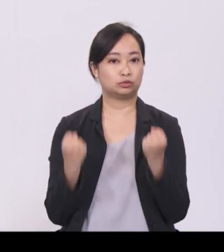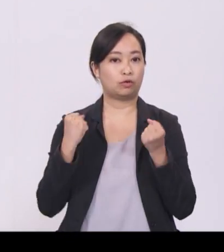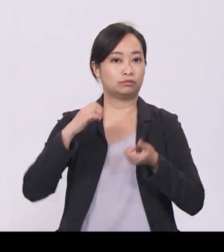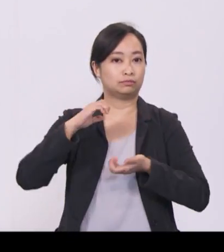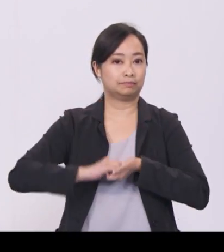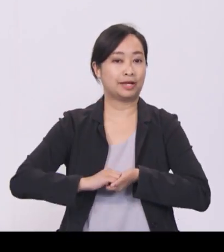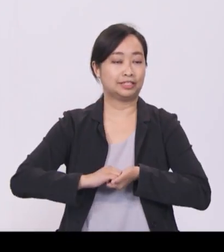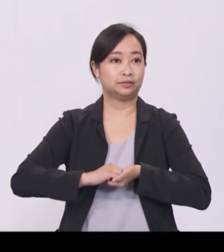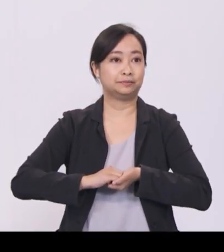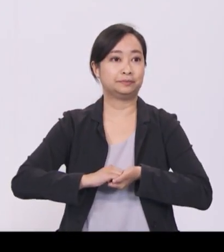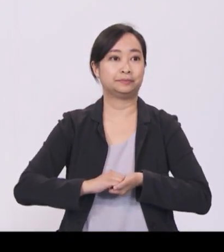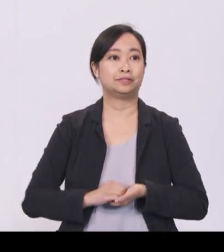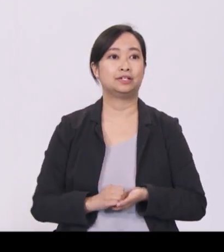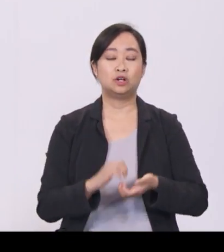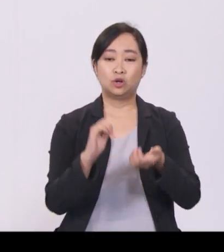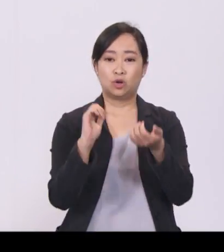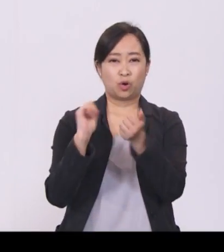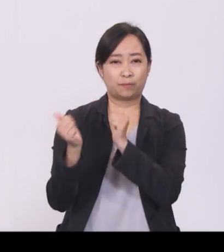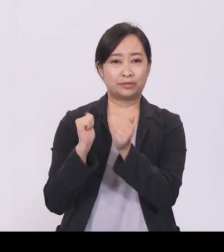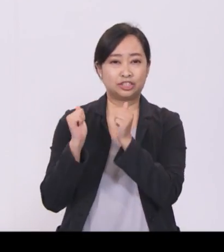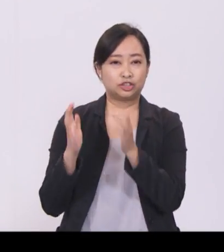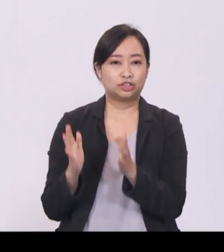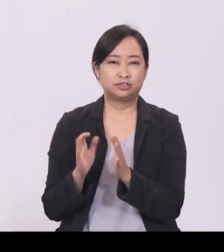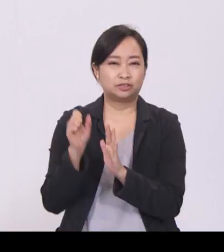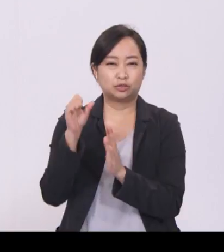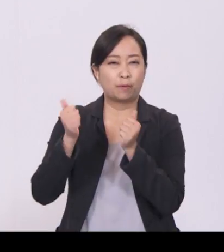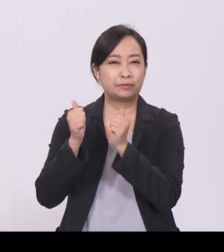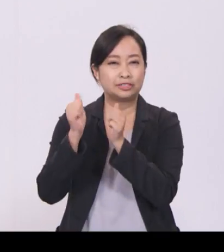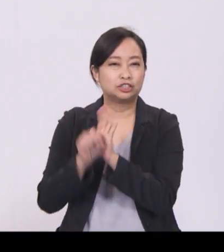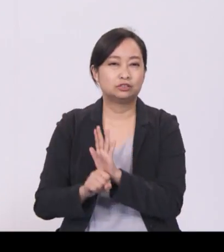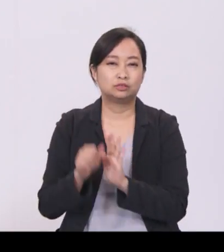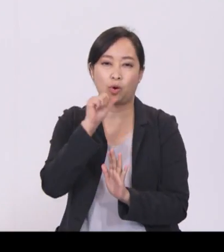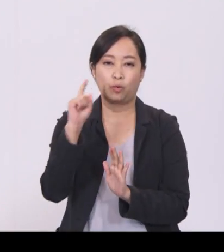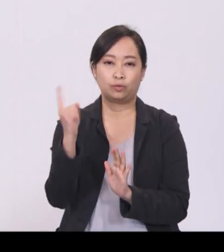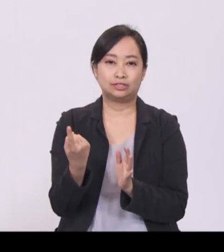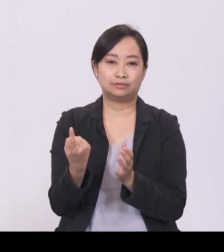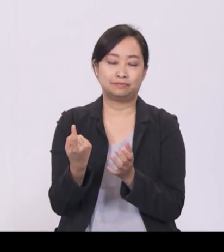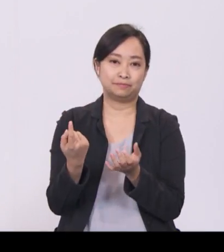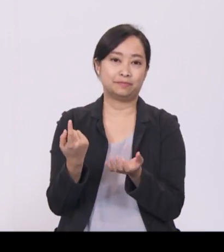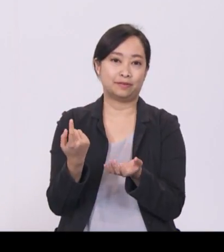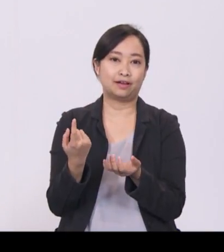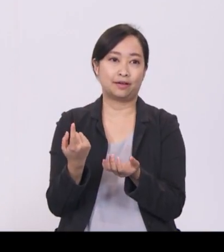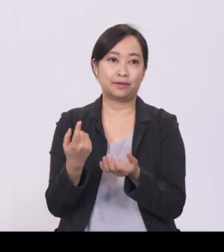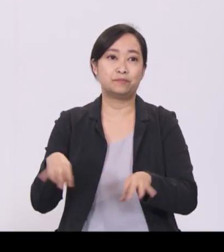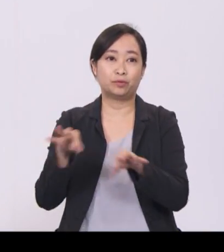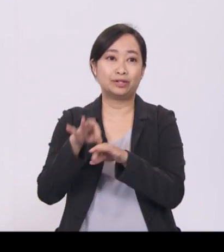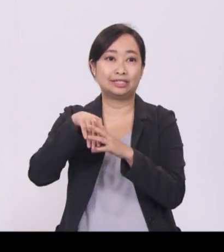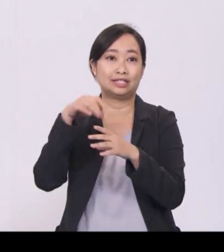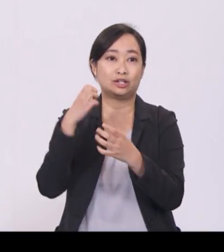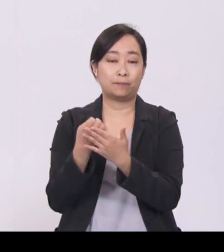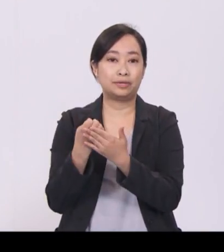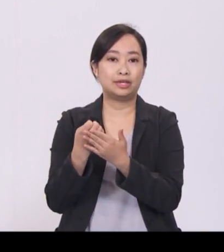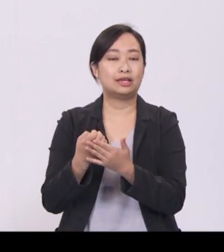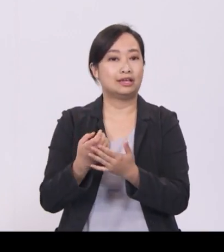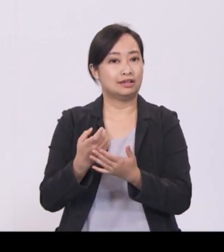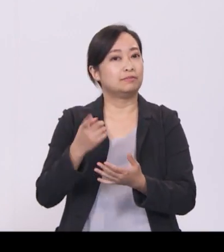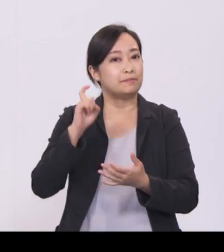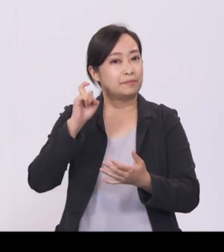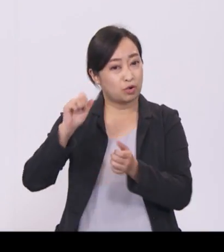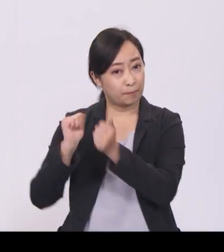Competition is not the only driving force in our economy. Cooperation is also key. Where synergies exist,